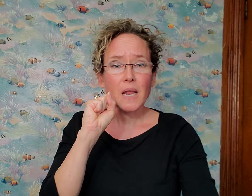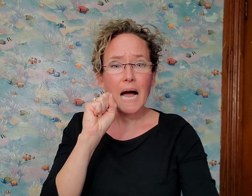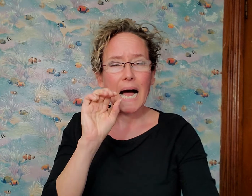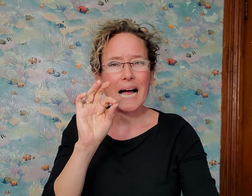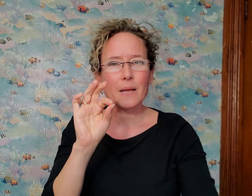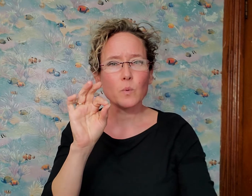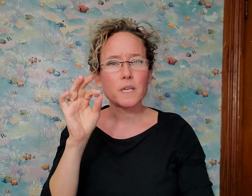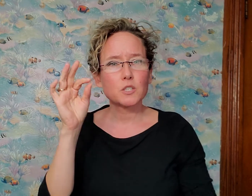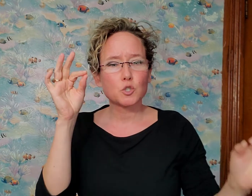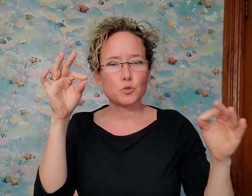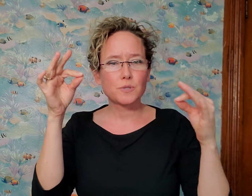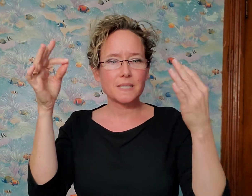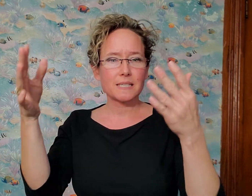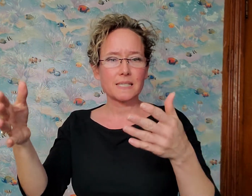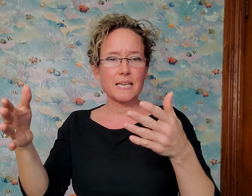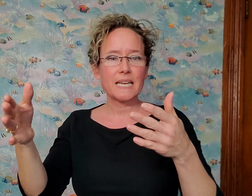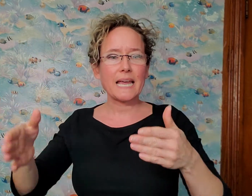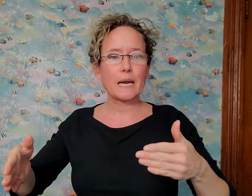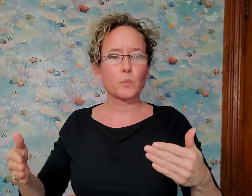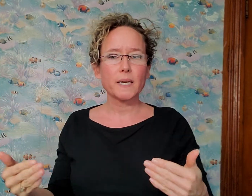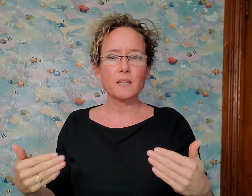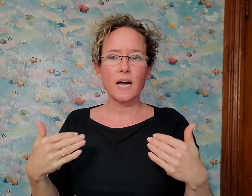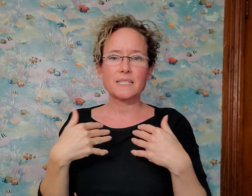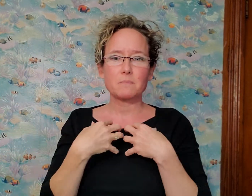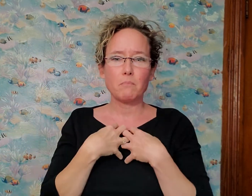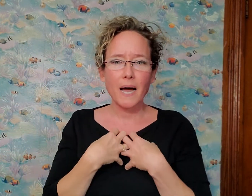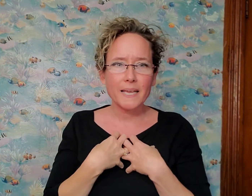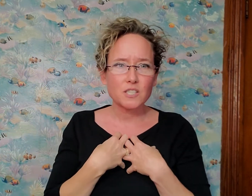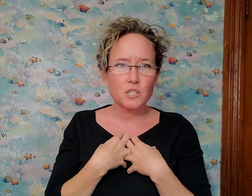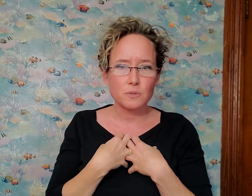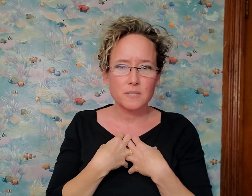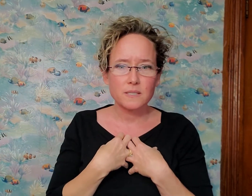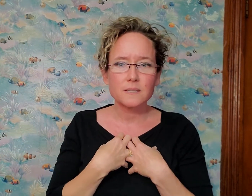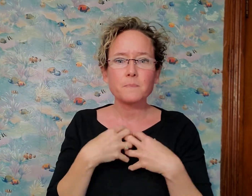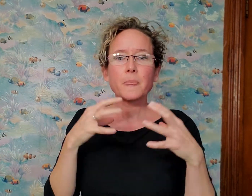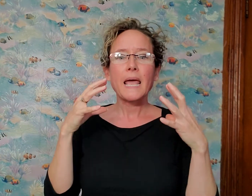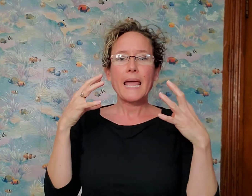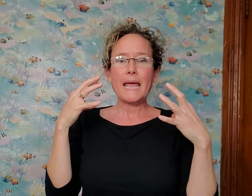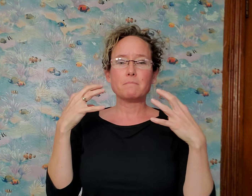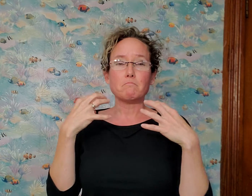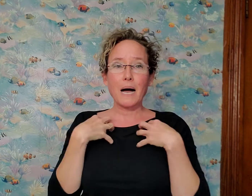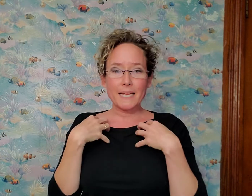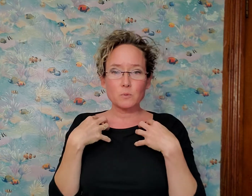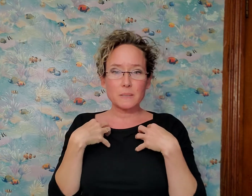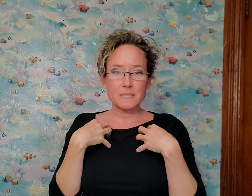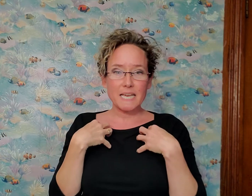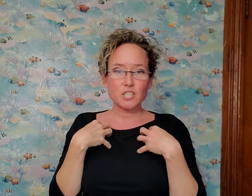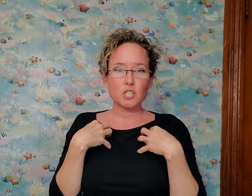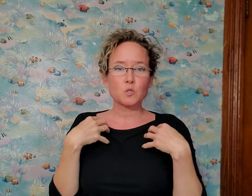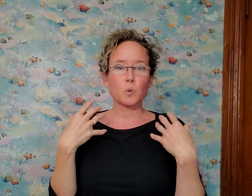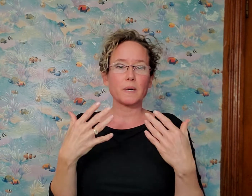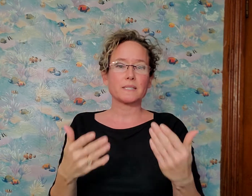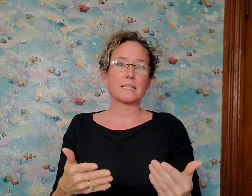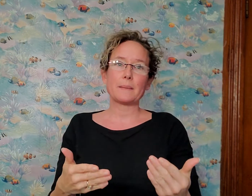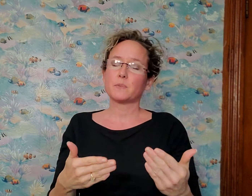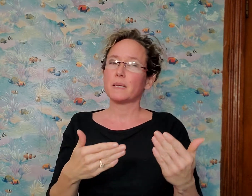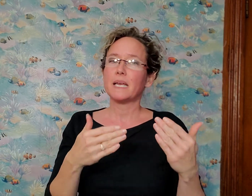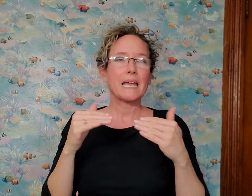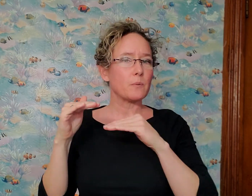I wanted to succeed and I realized my excuses and my own limitations were what stopped me. It